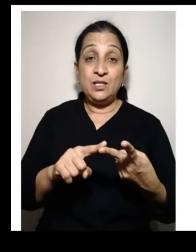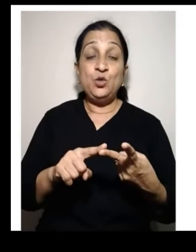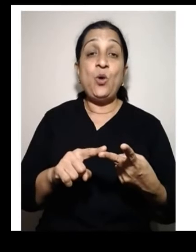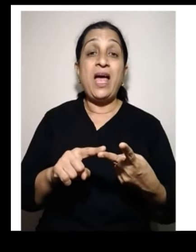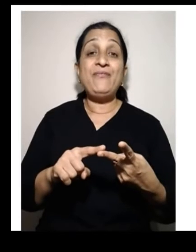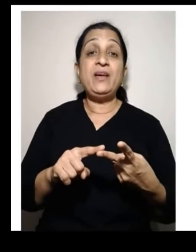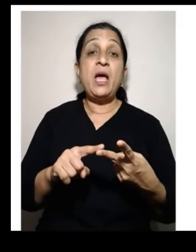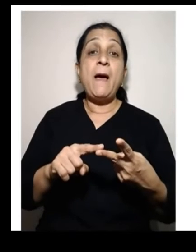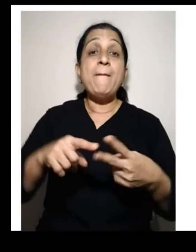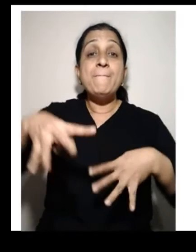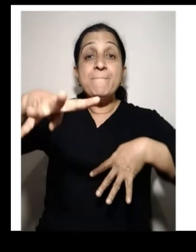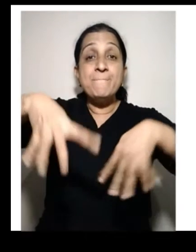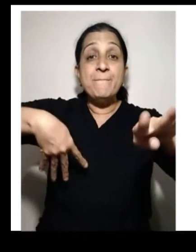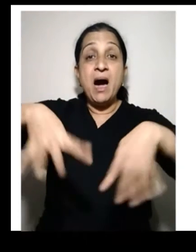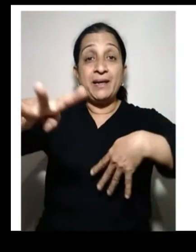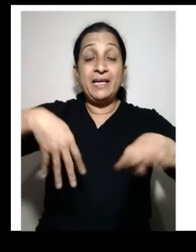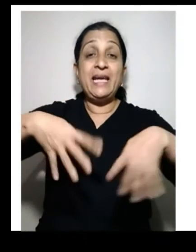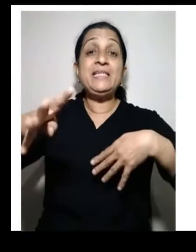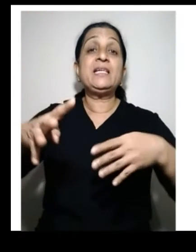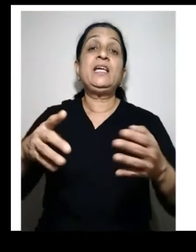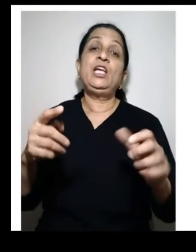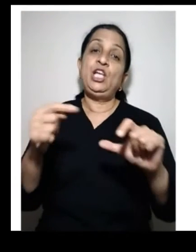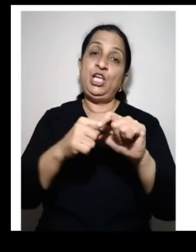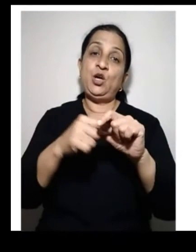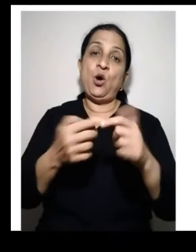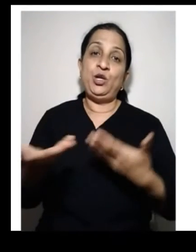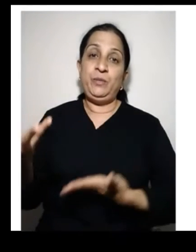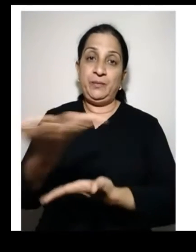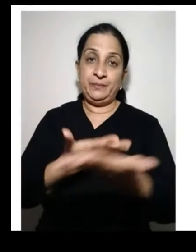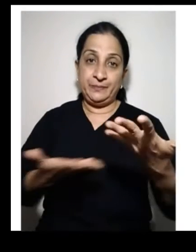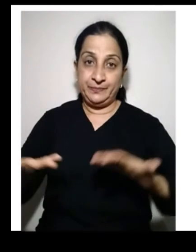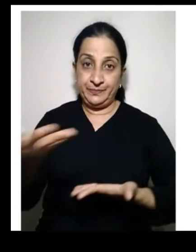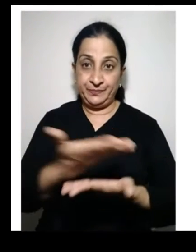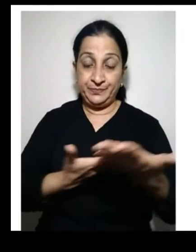Second, market economy.